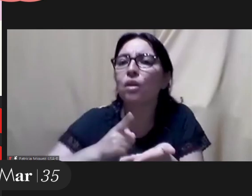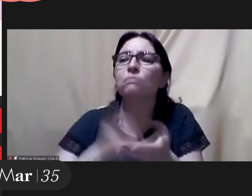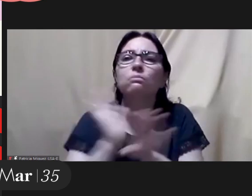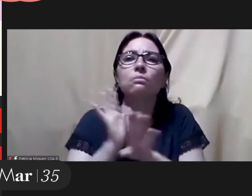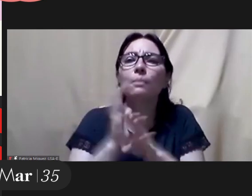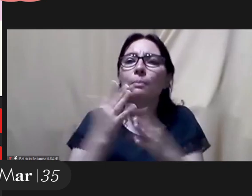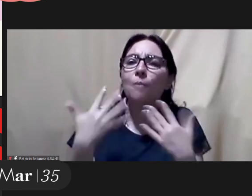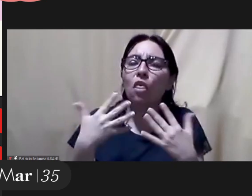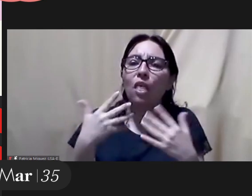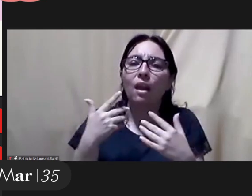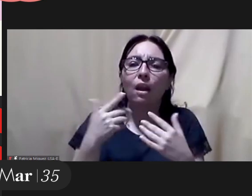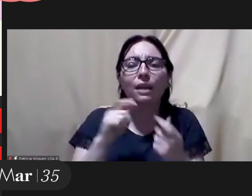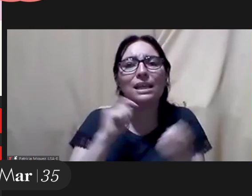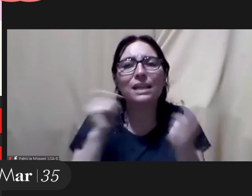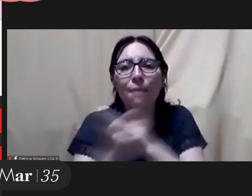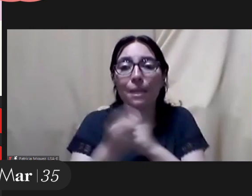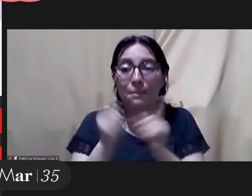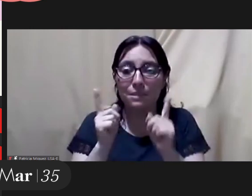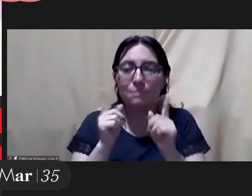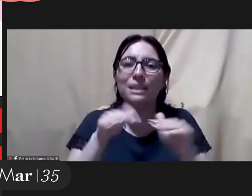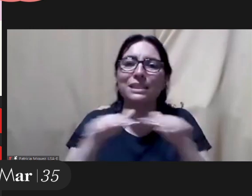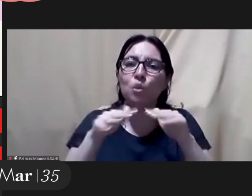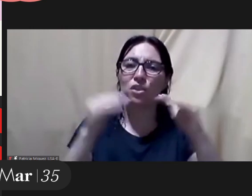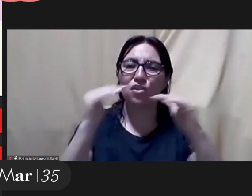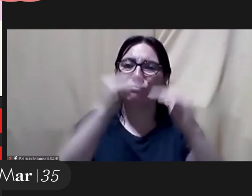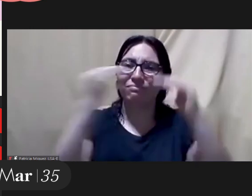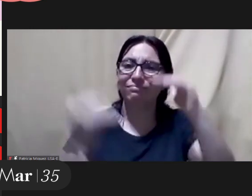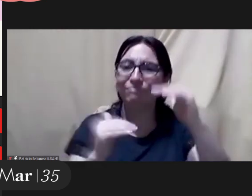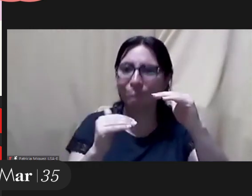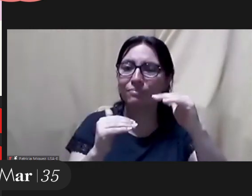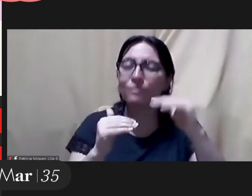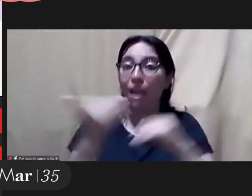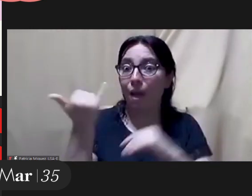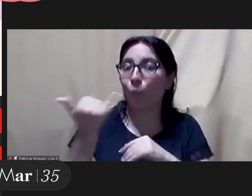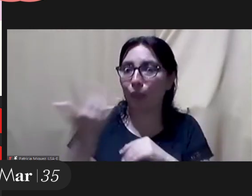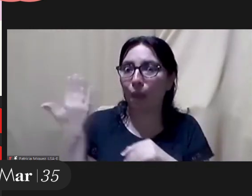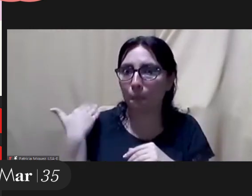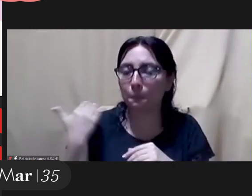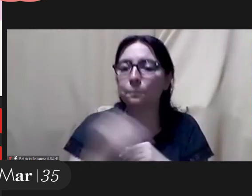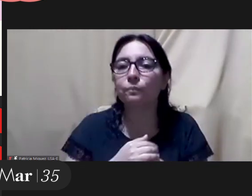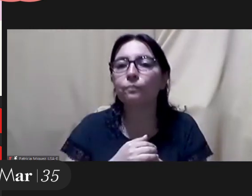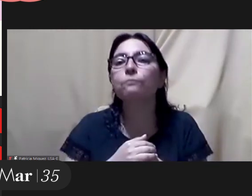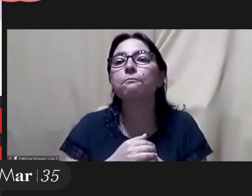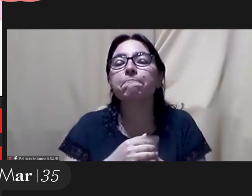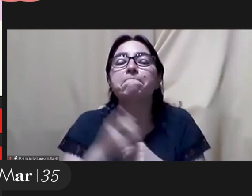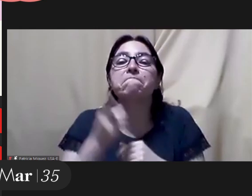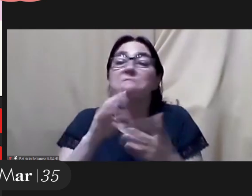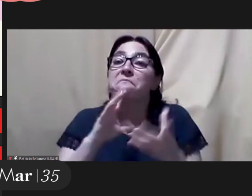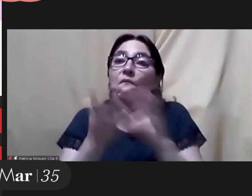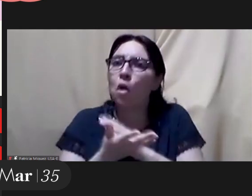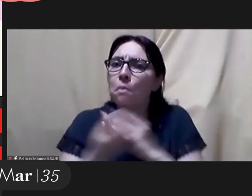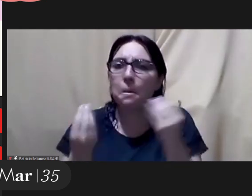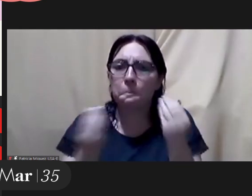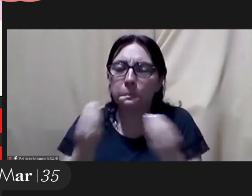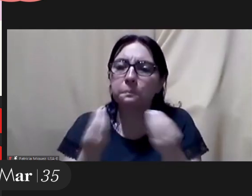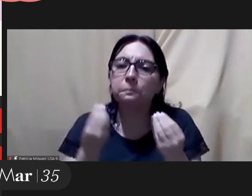really move forward more quickly and really try to bridge that gender gap and this can be dealt with from